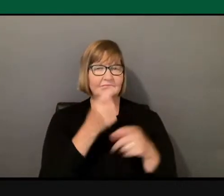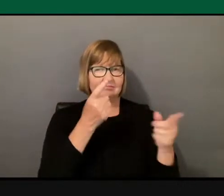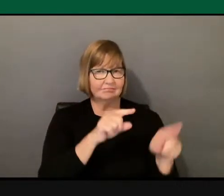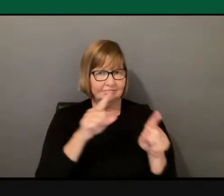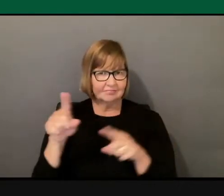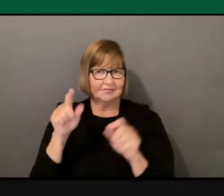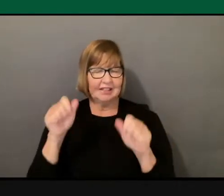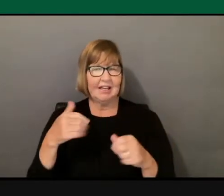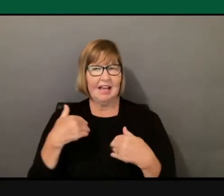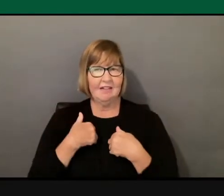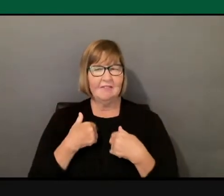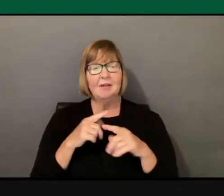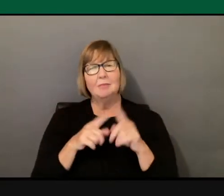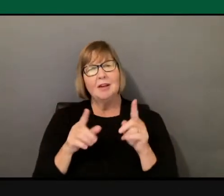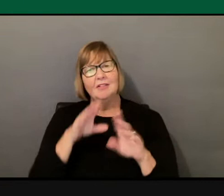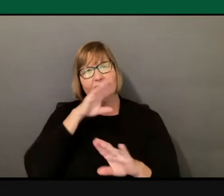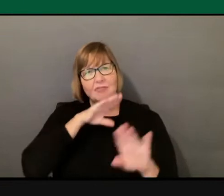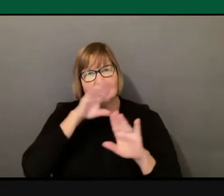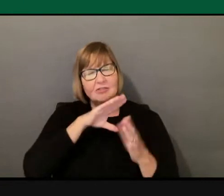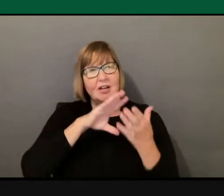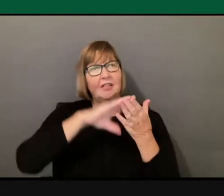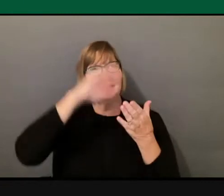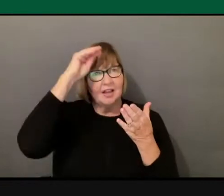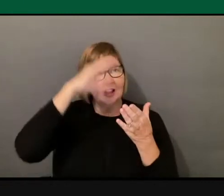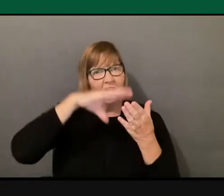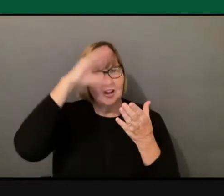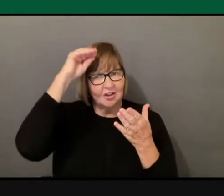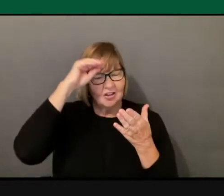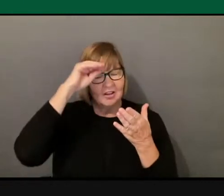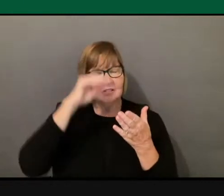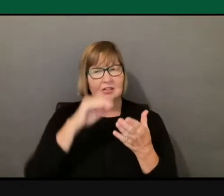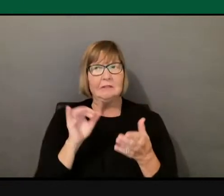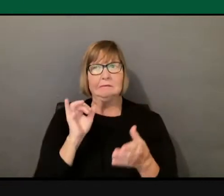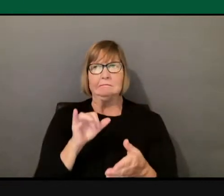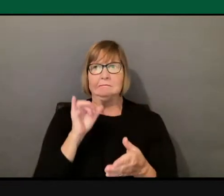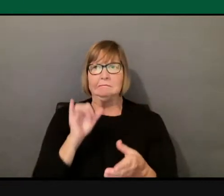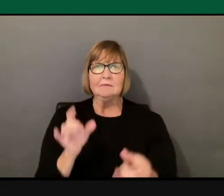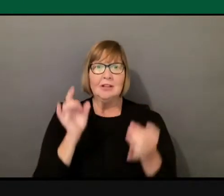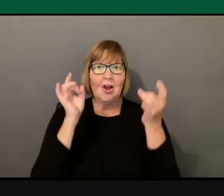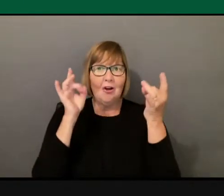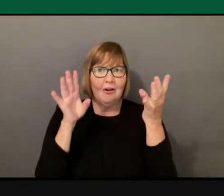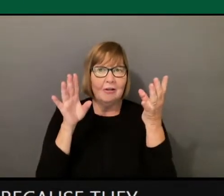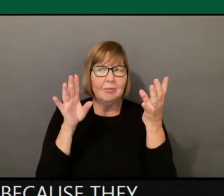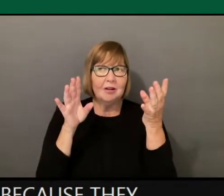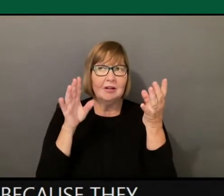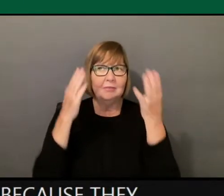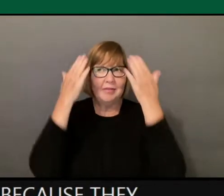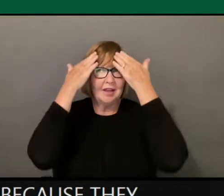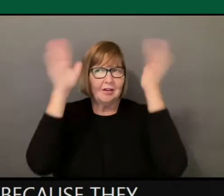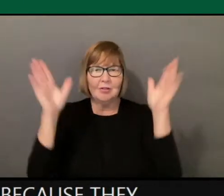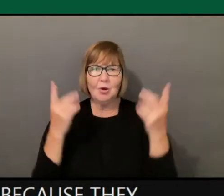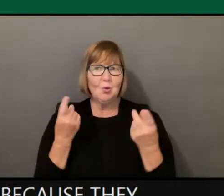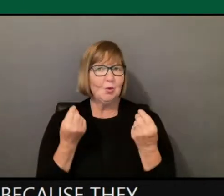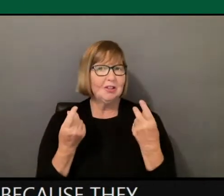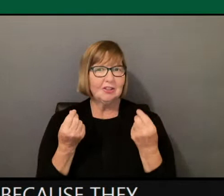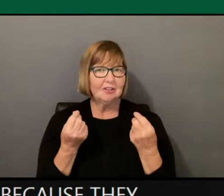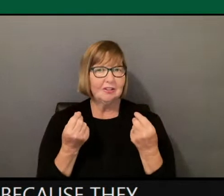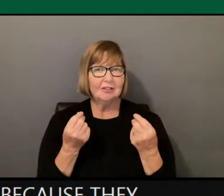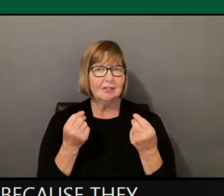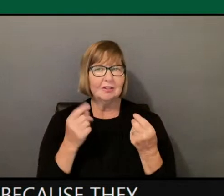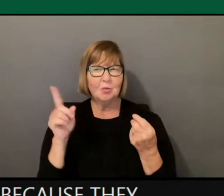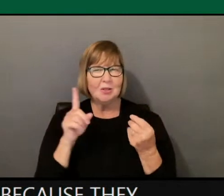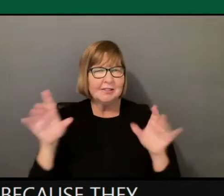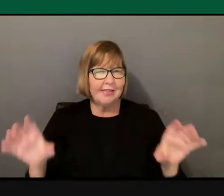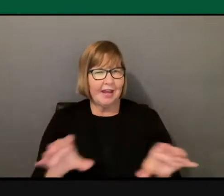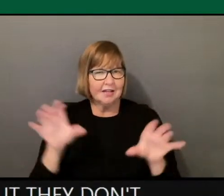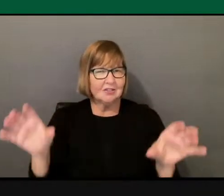can be really frustrating because they learn about it and they realize how horrible it is, but they don't know what to do. There's no action. And I would